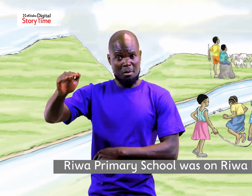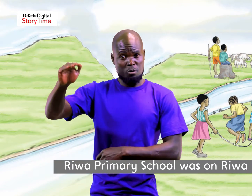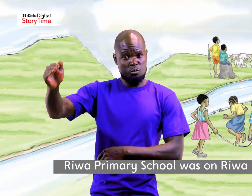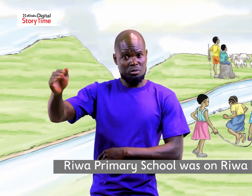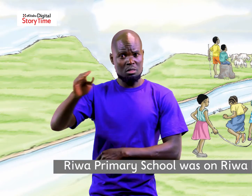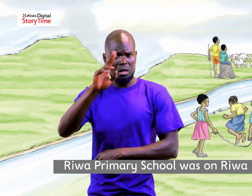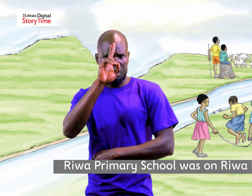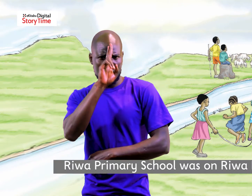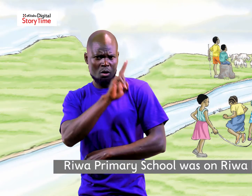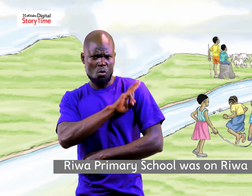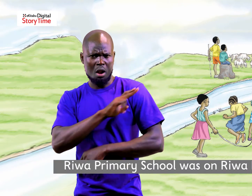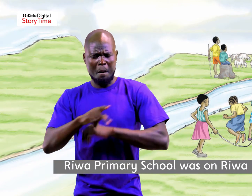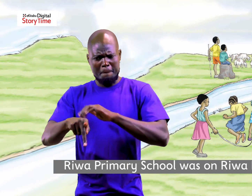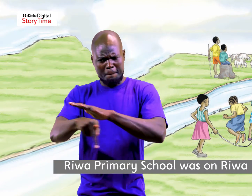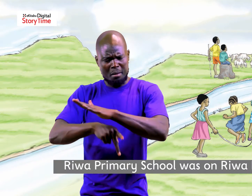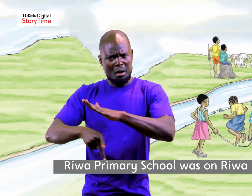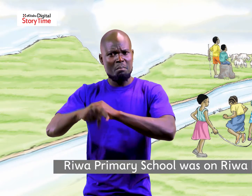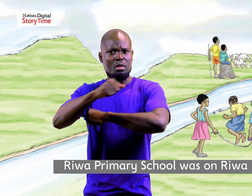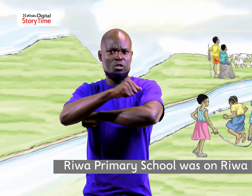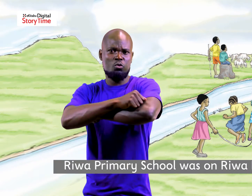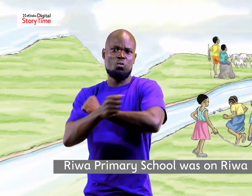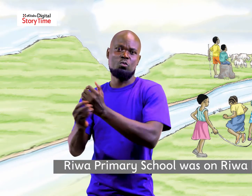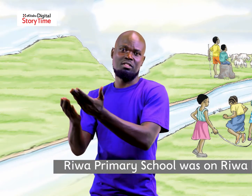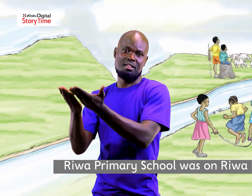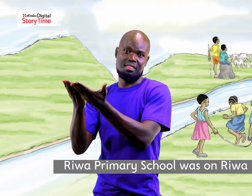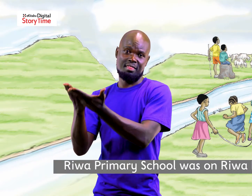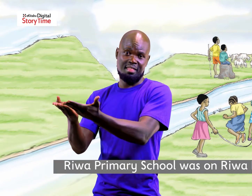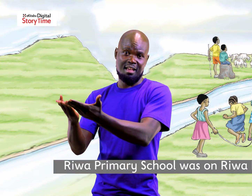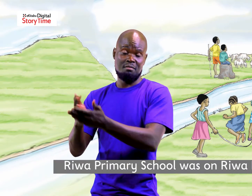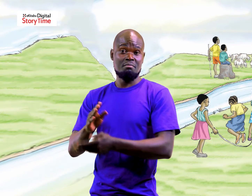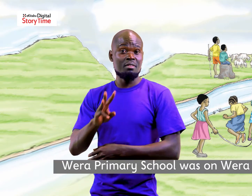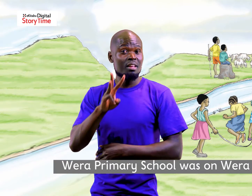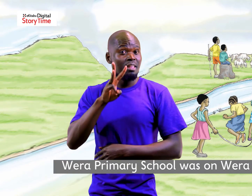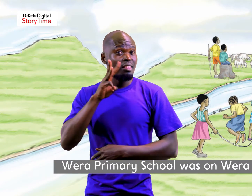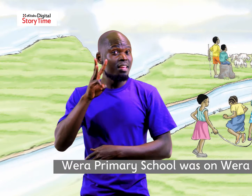riwa primary school was on riwa hill